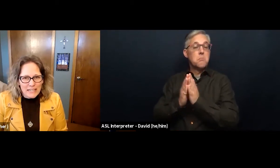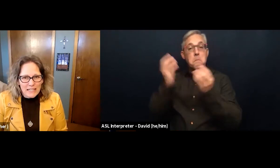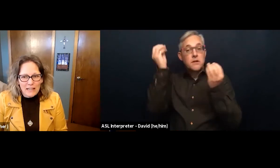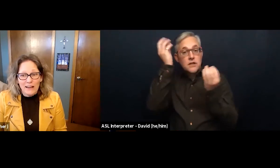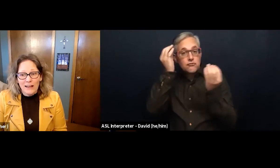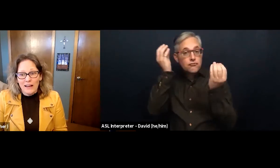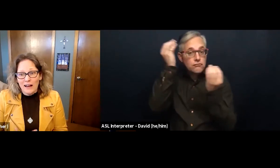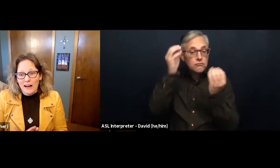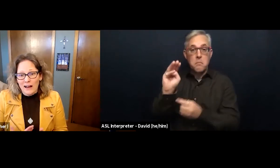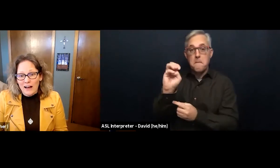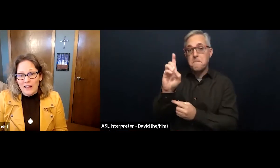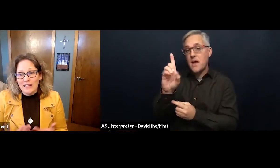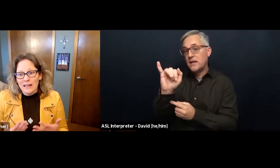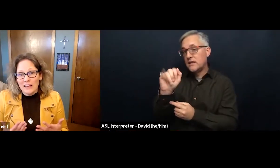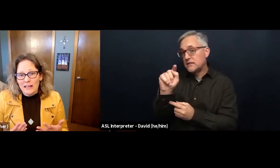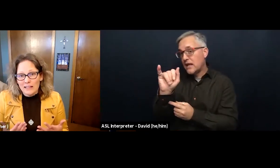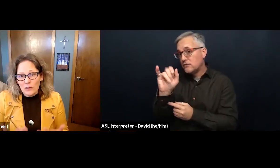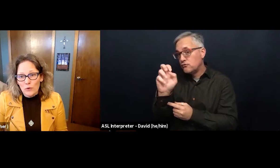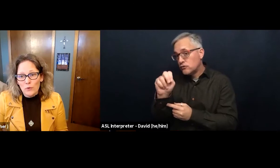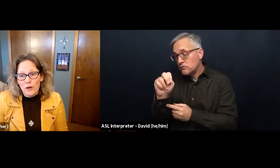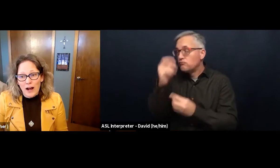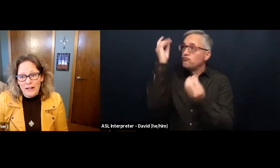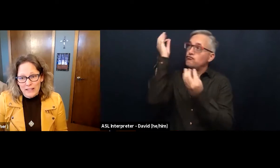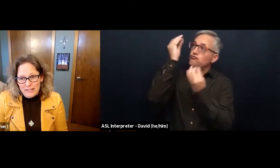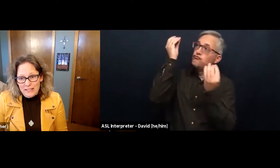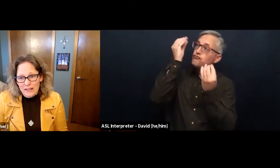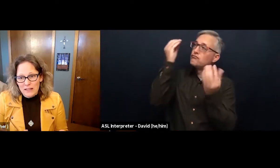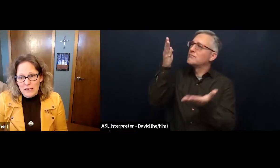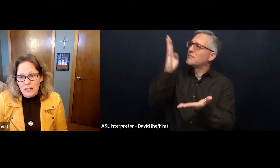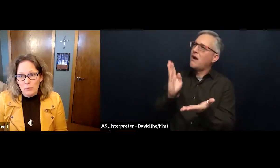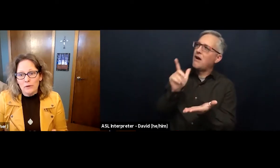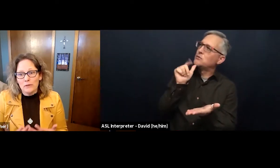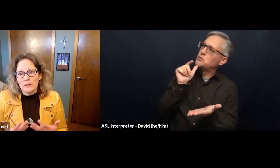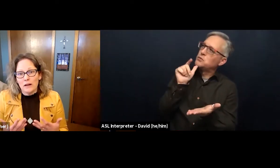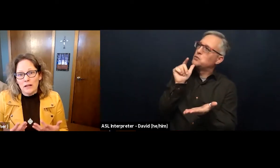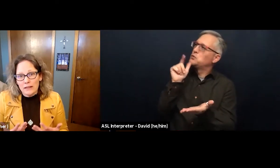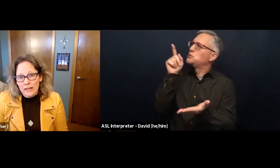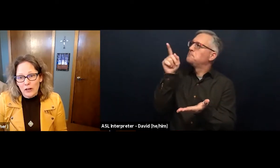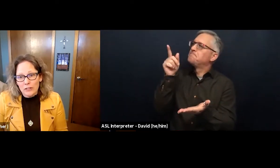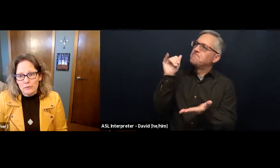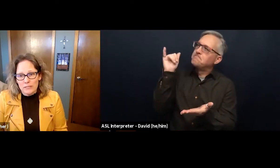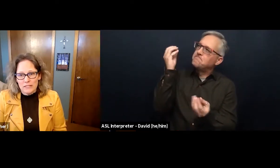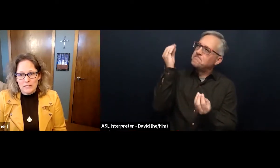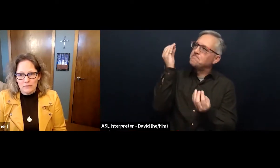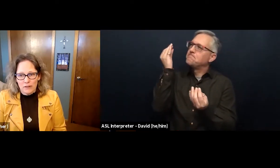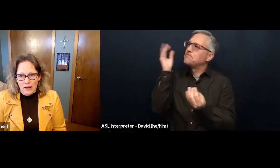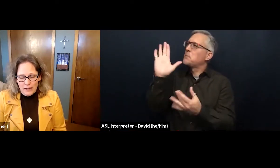on who God is, thinking about the characteristics of God.